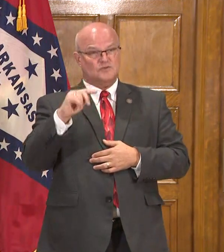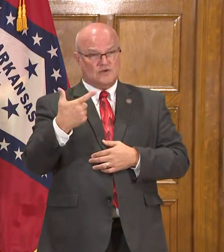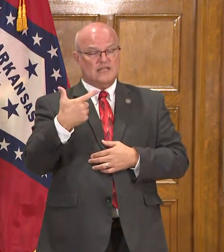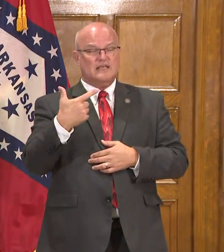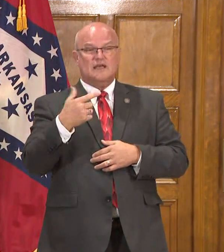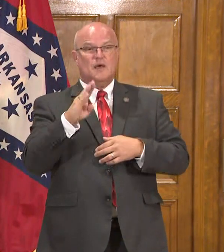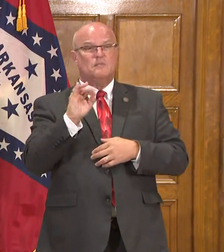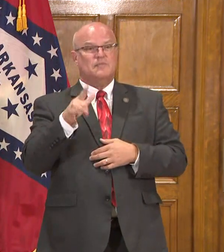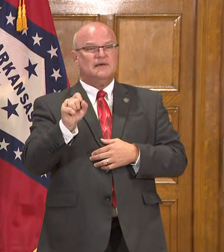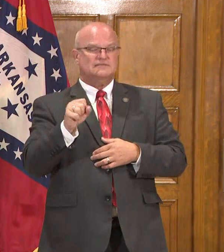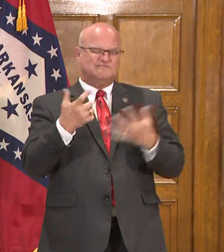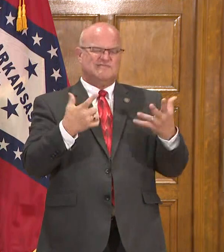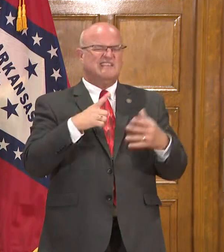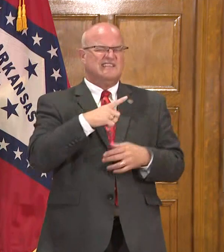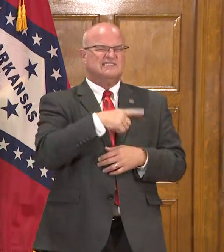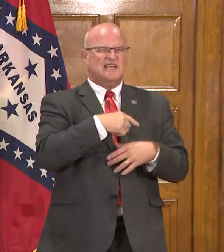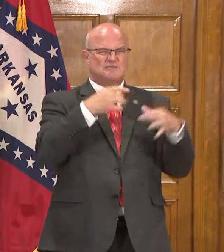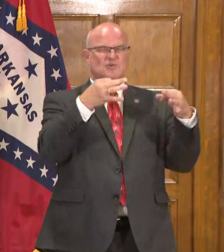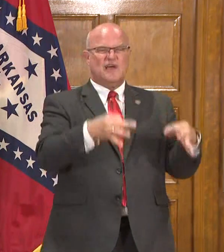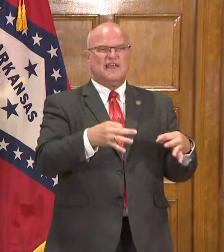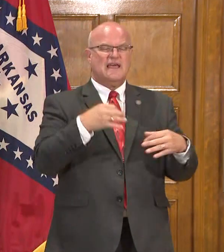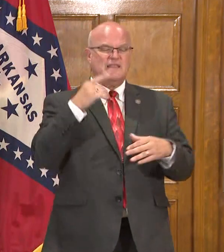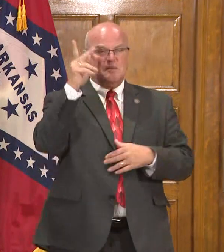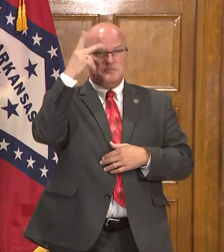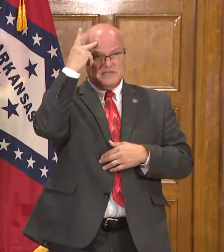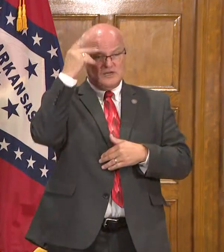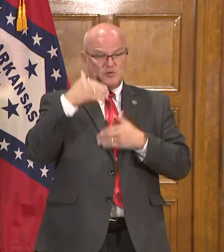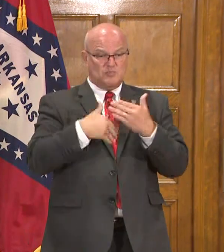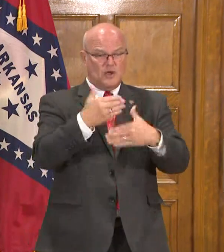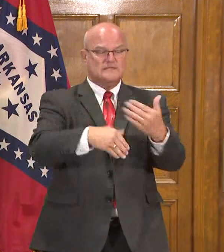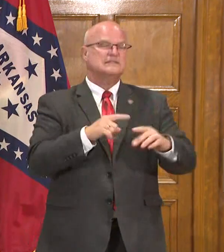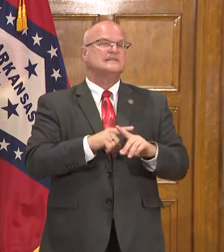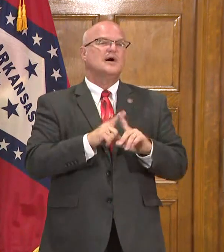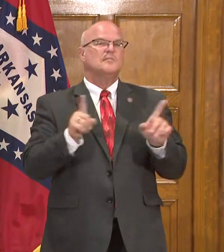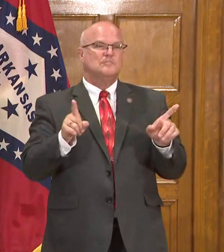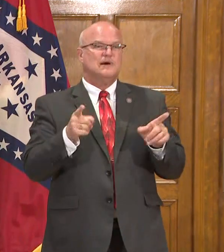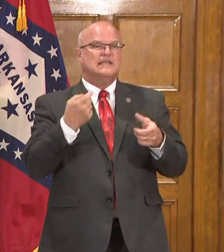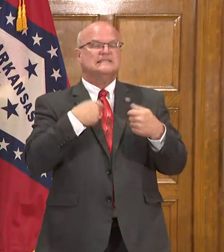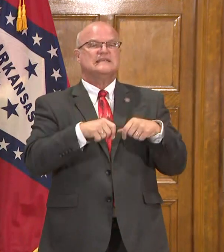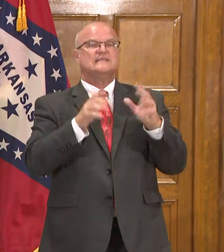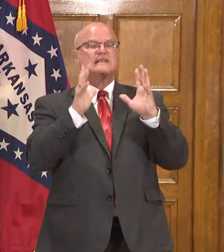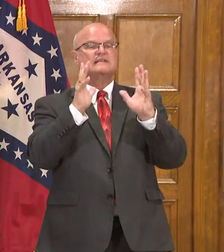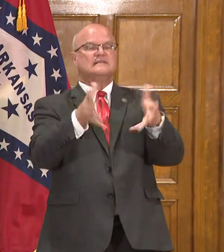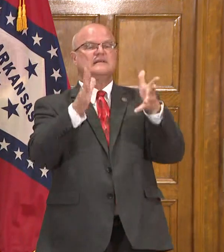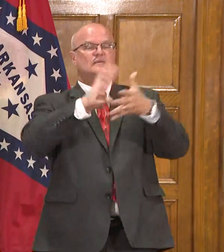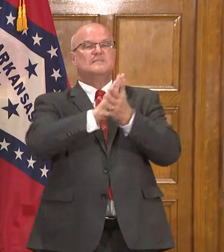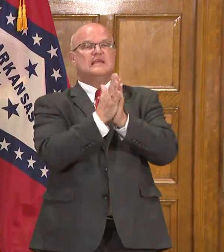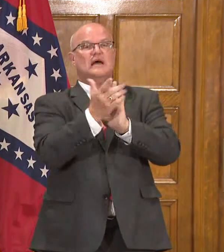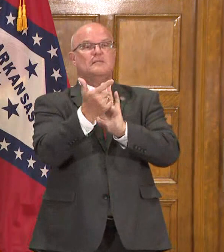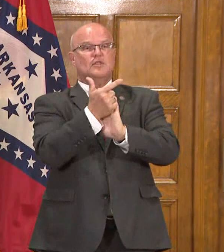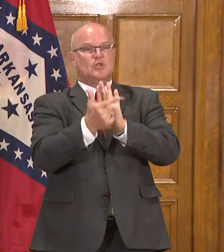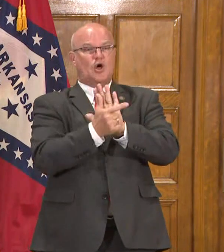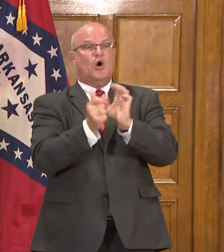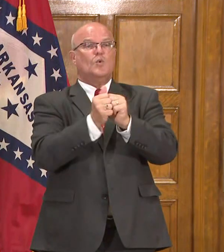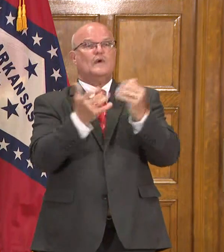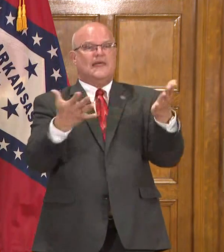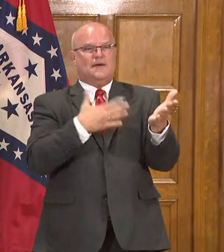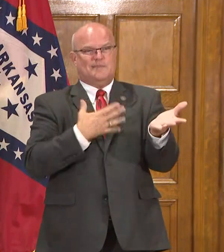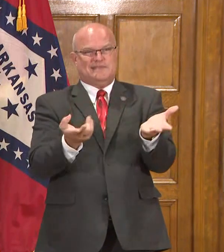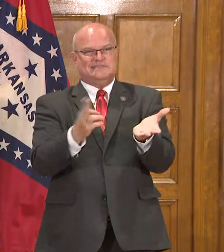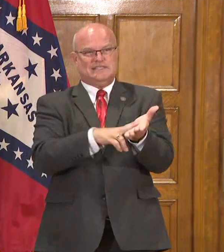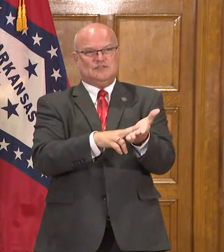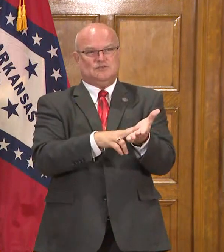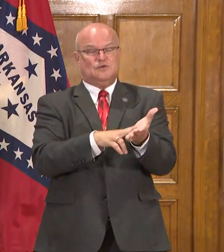legislative prerogative and the political process, but instead to let them go into law without my signature.